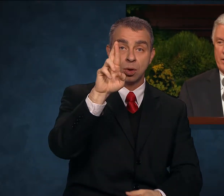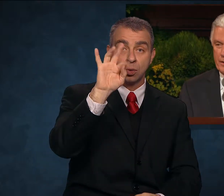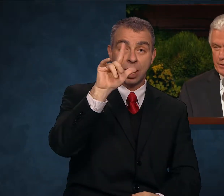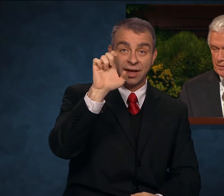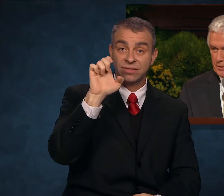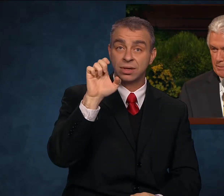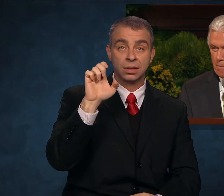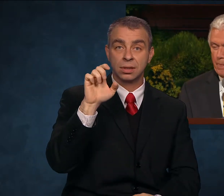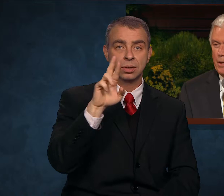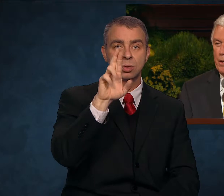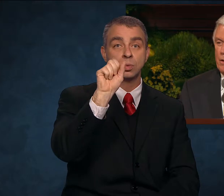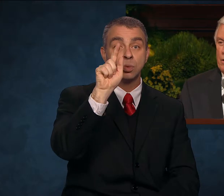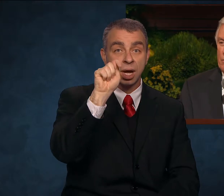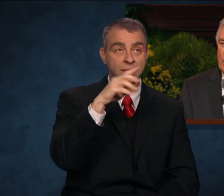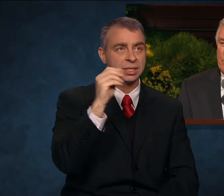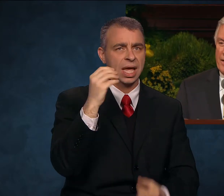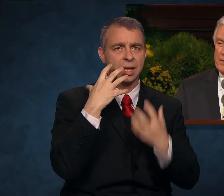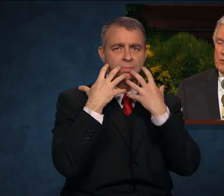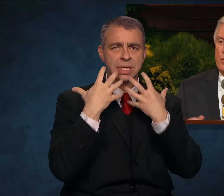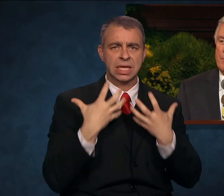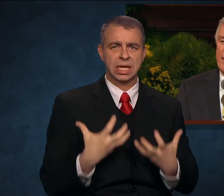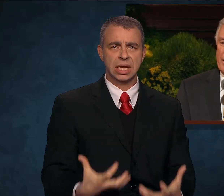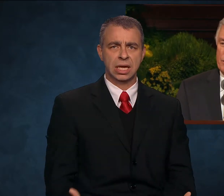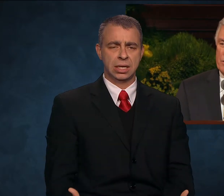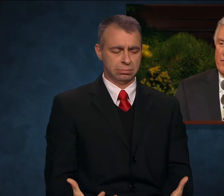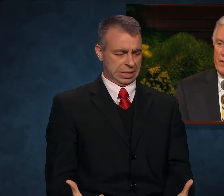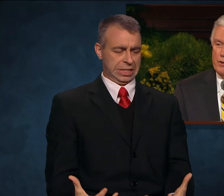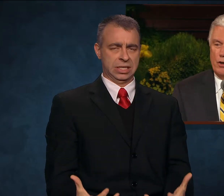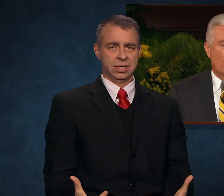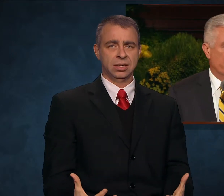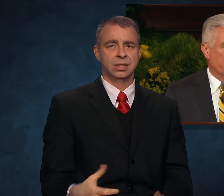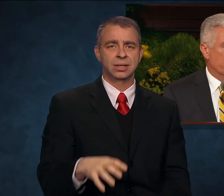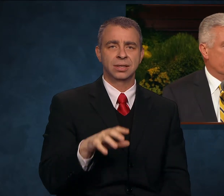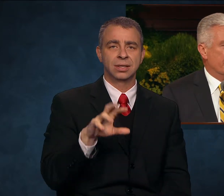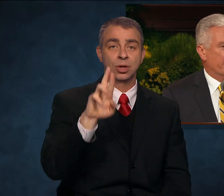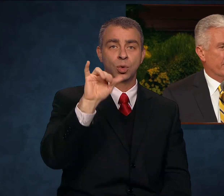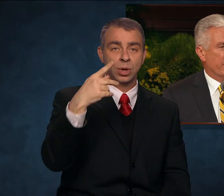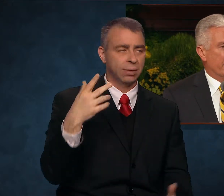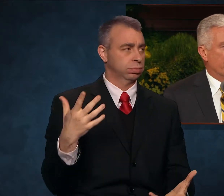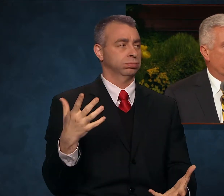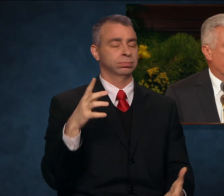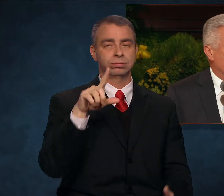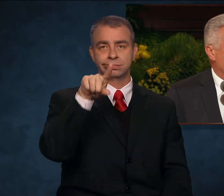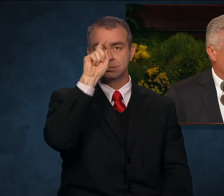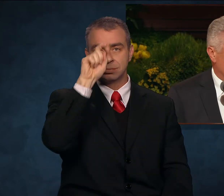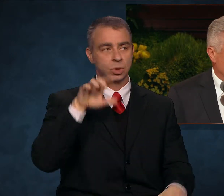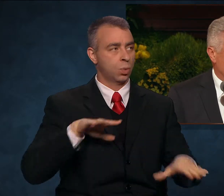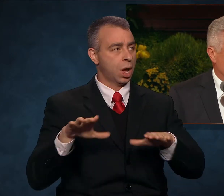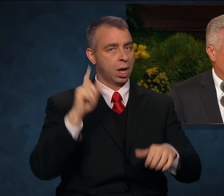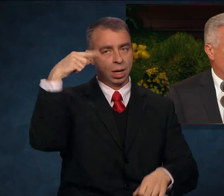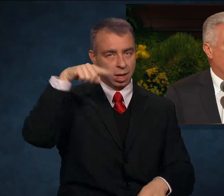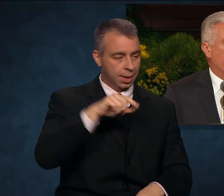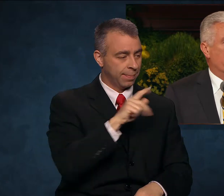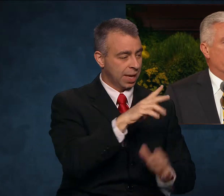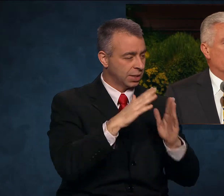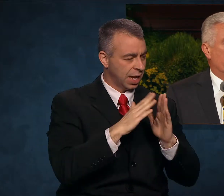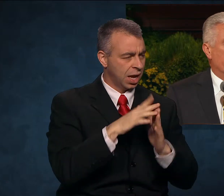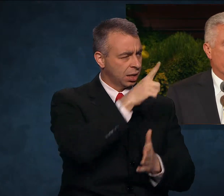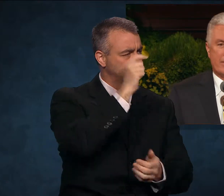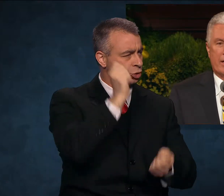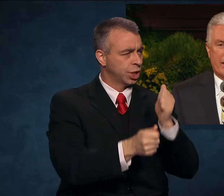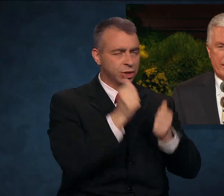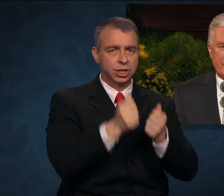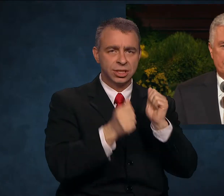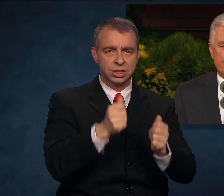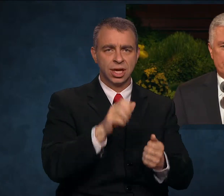long beard. Rip makes his way back to his village, only to discover that everything has changed. His